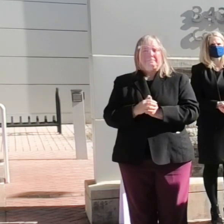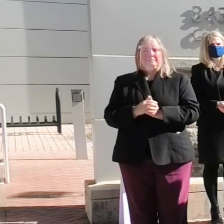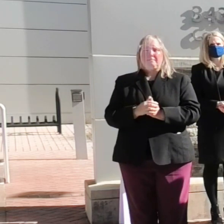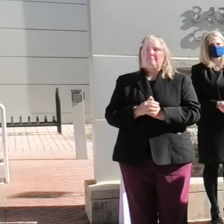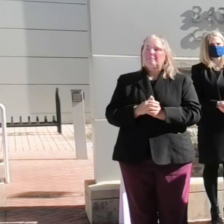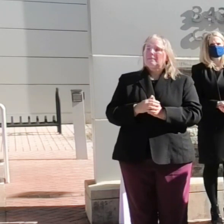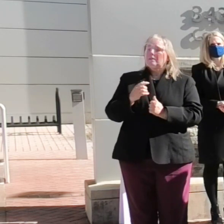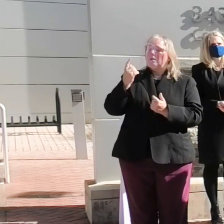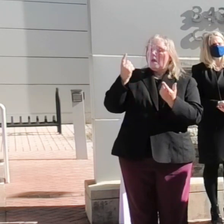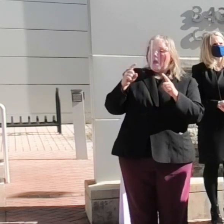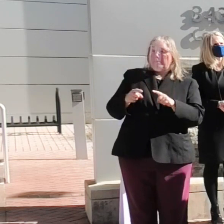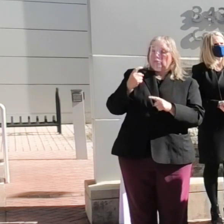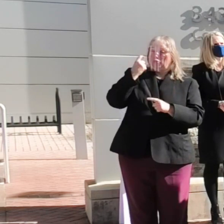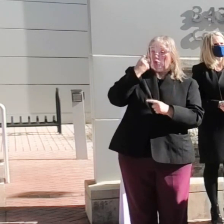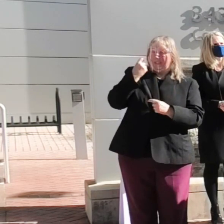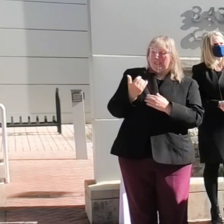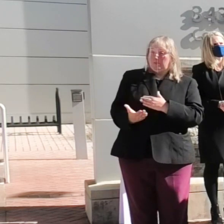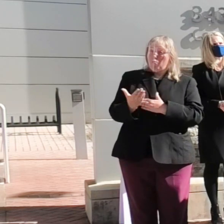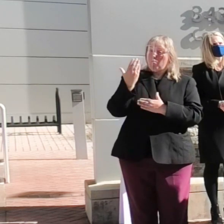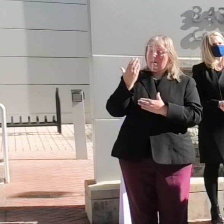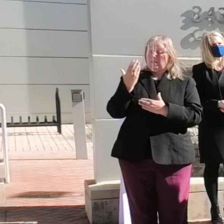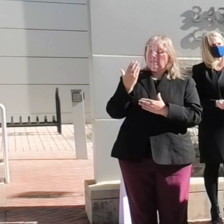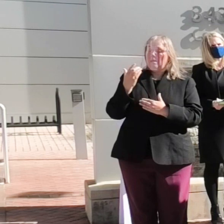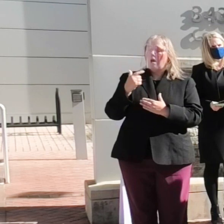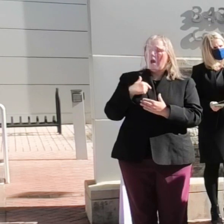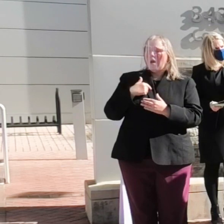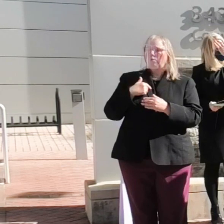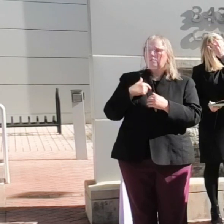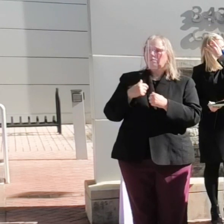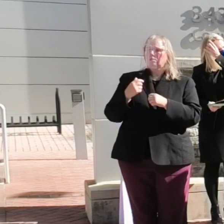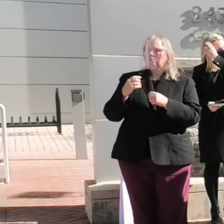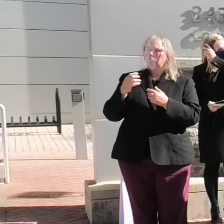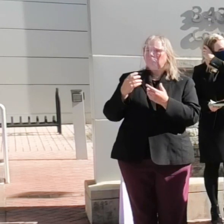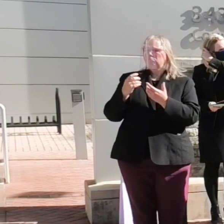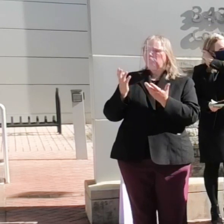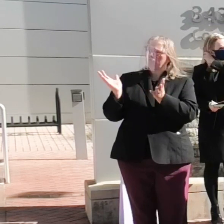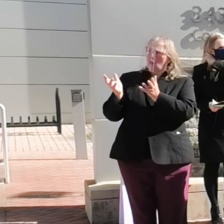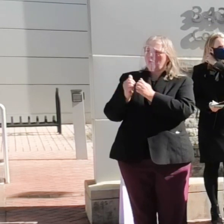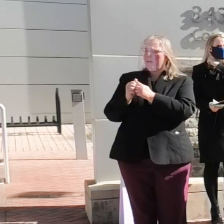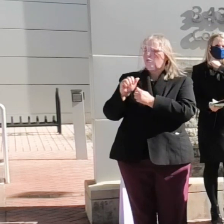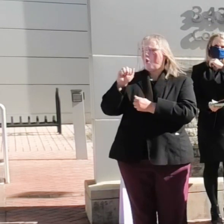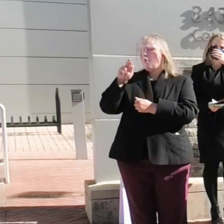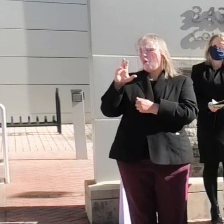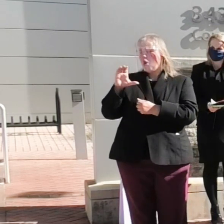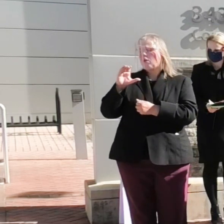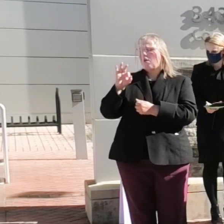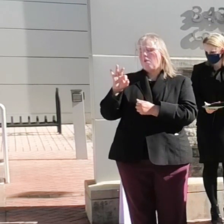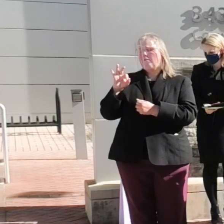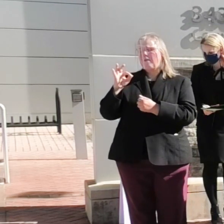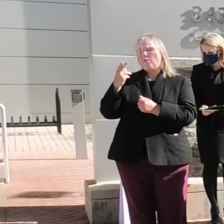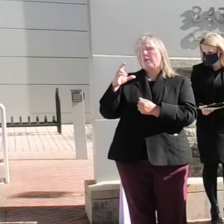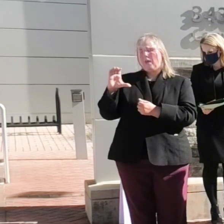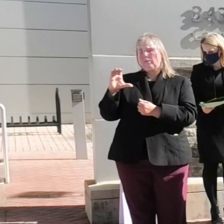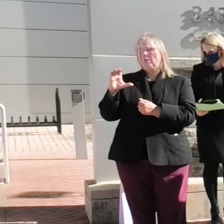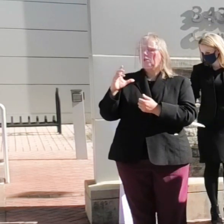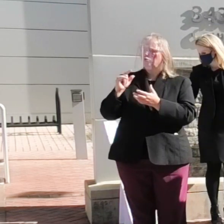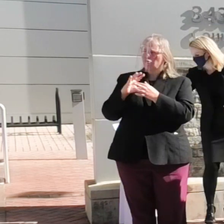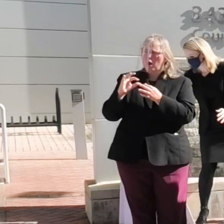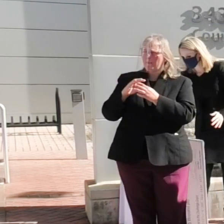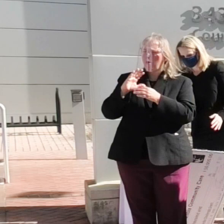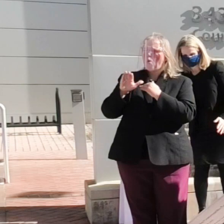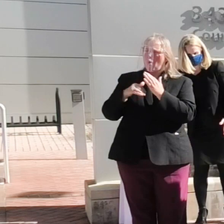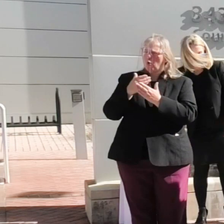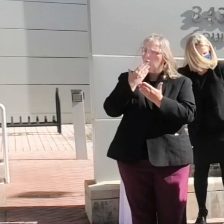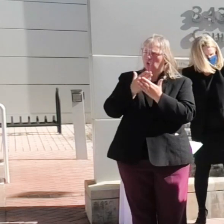Just this morning, I was on with the arc of Howard County, talking about all the good work that we can